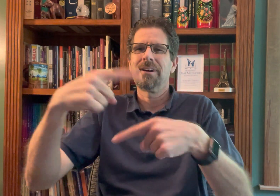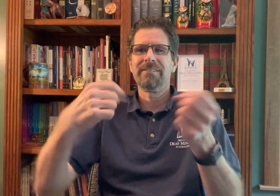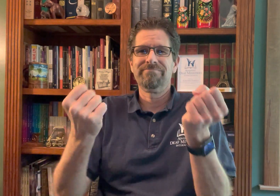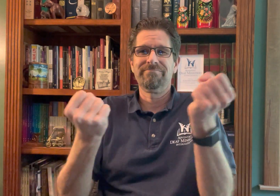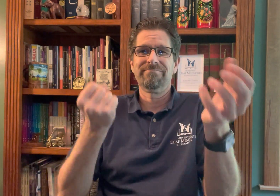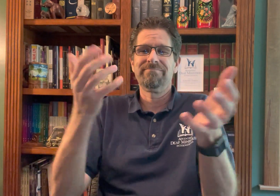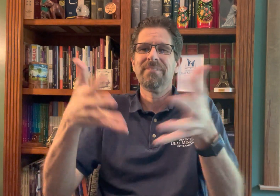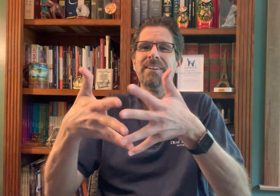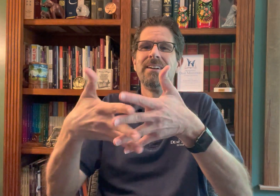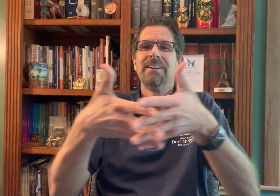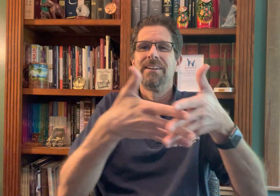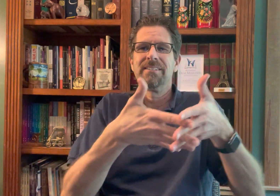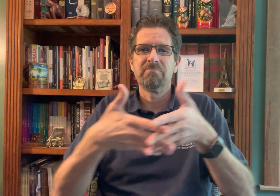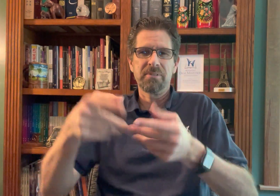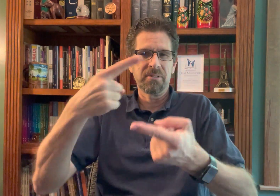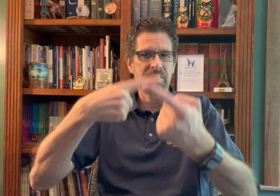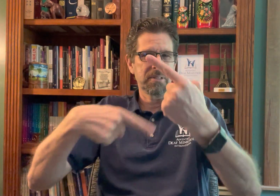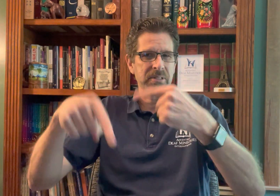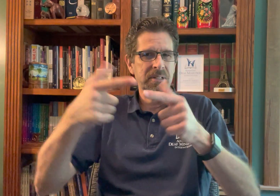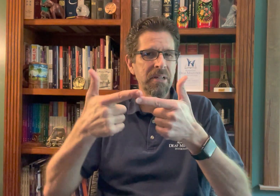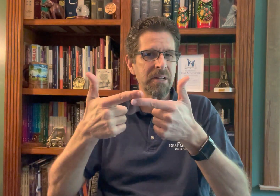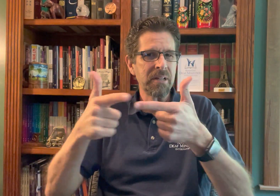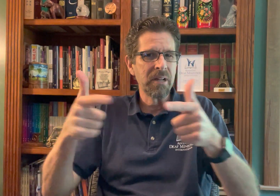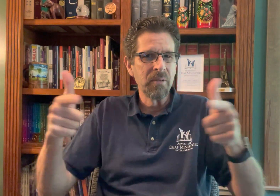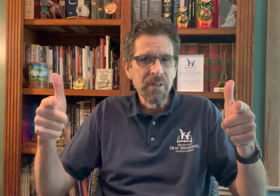I am deaf and I use American Sign Language.